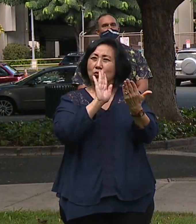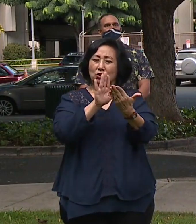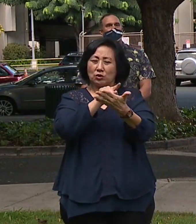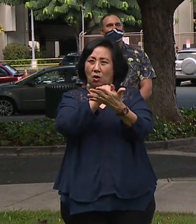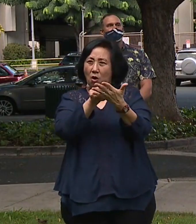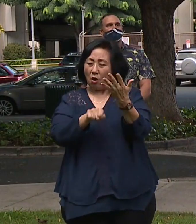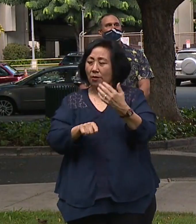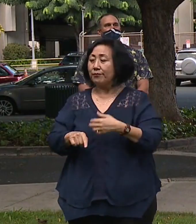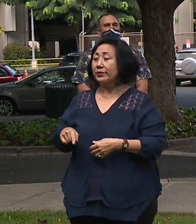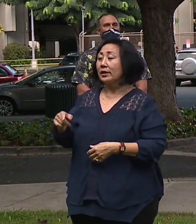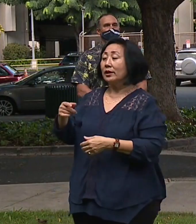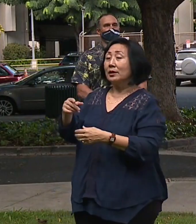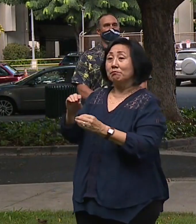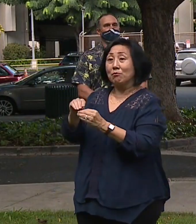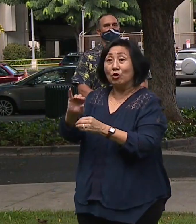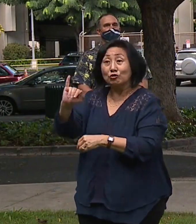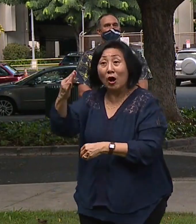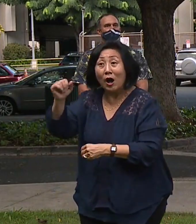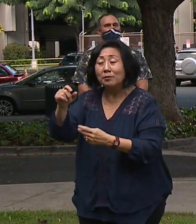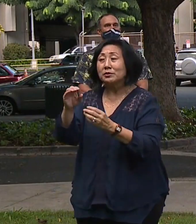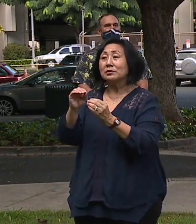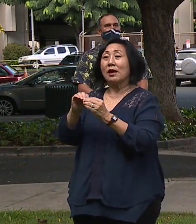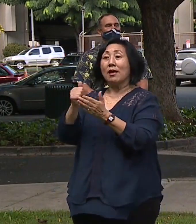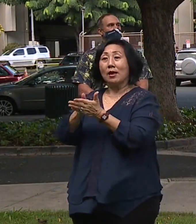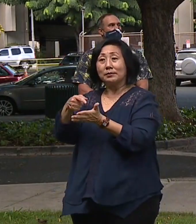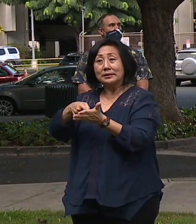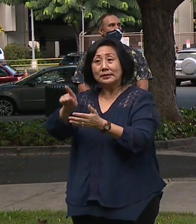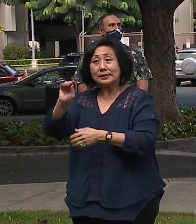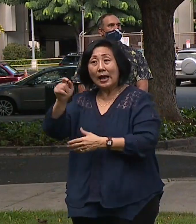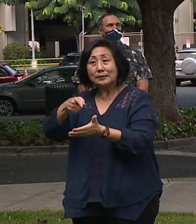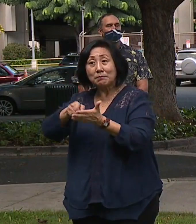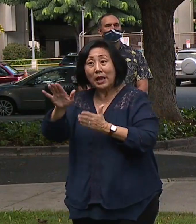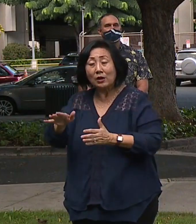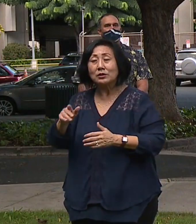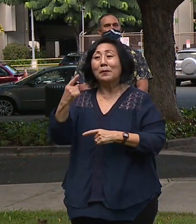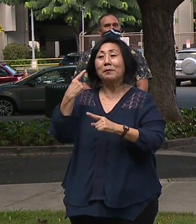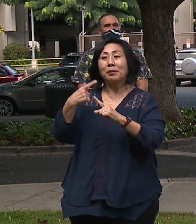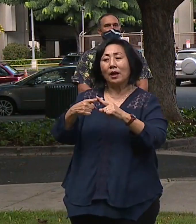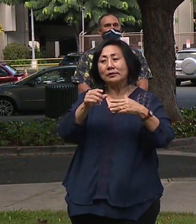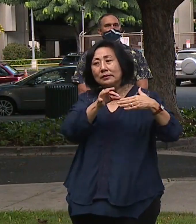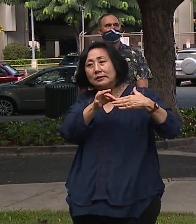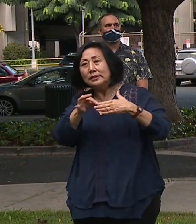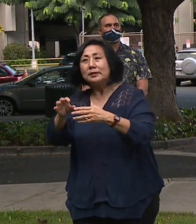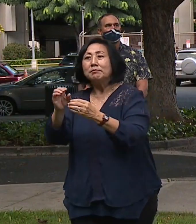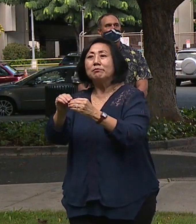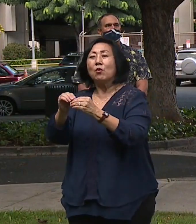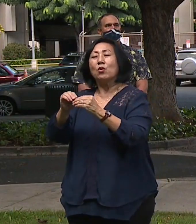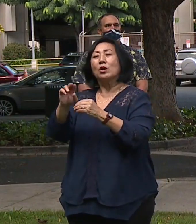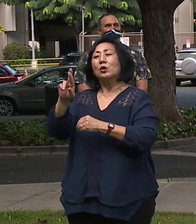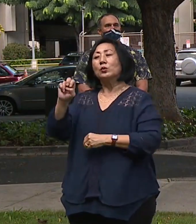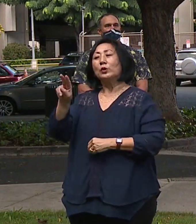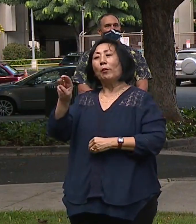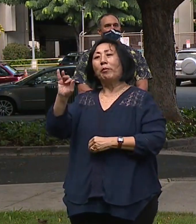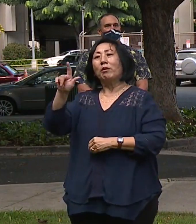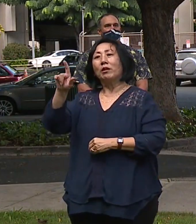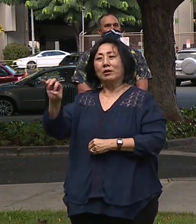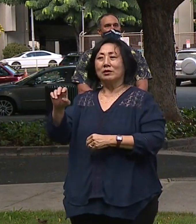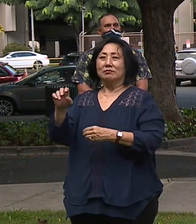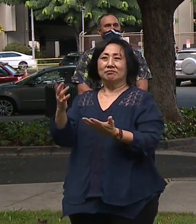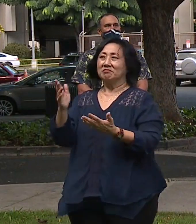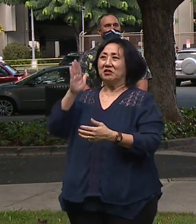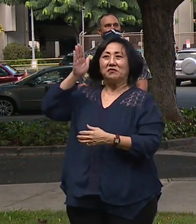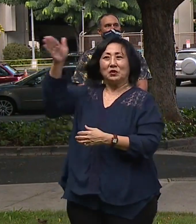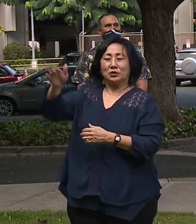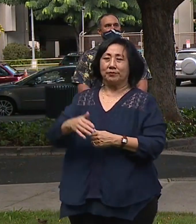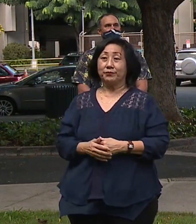costs over the long run. And it's gonna move us to a more renewable, sustainable future. And so that's what we're here to talk about